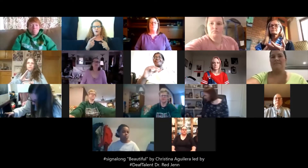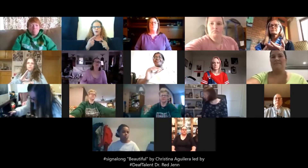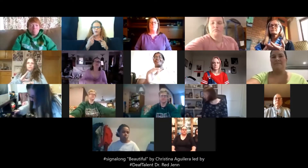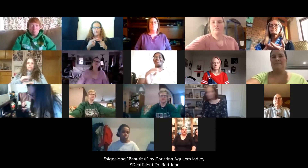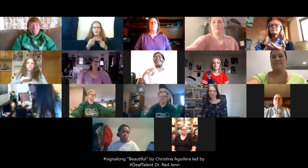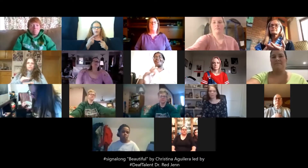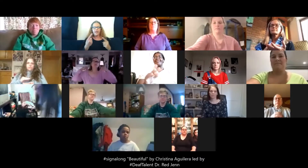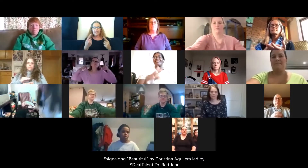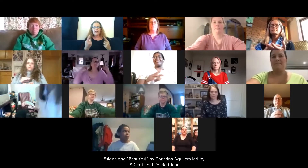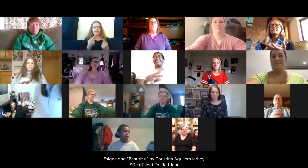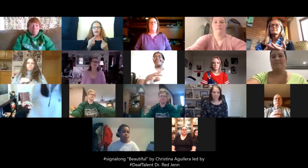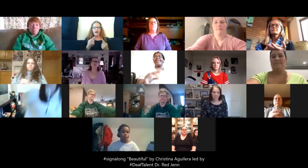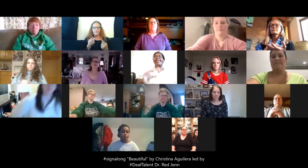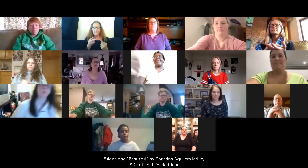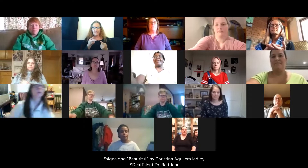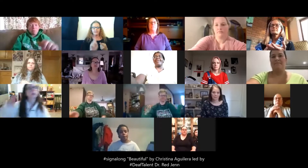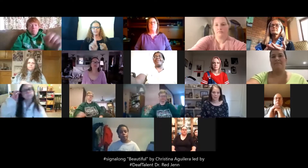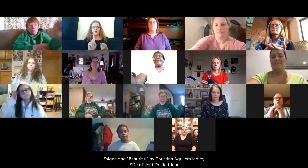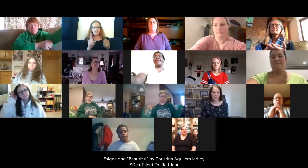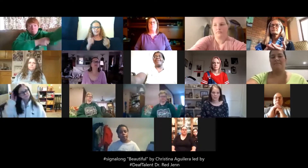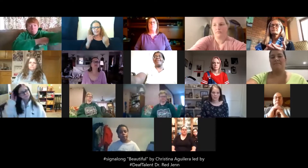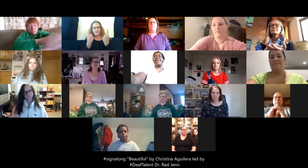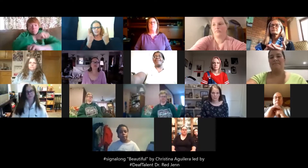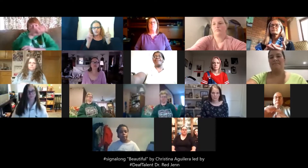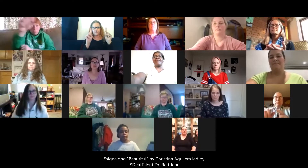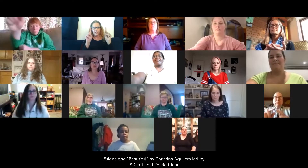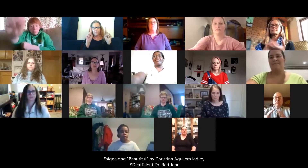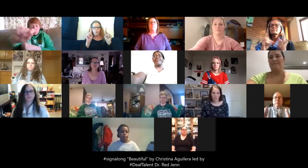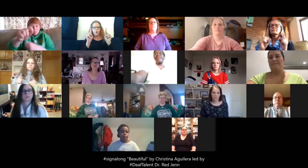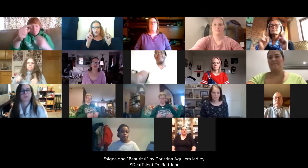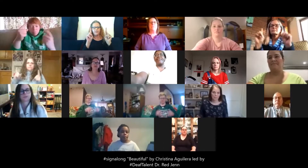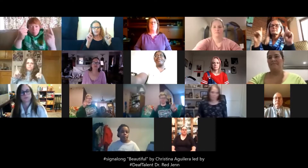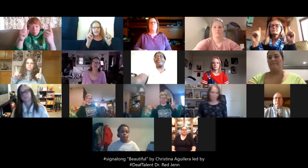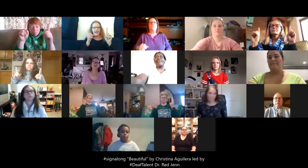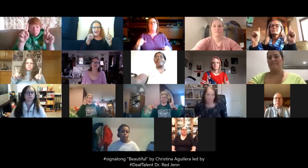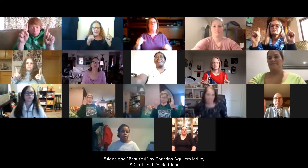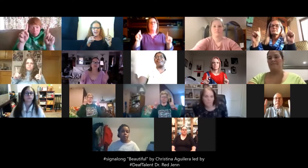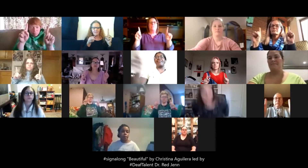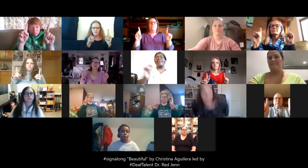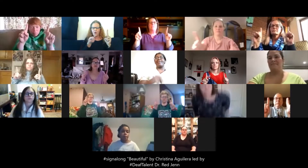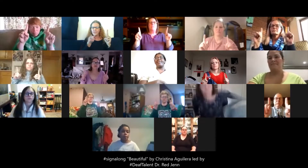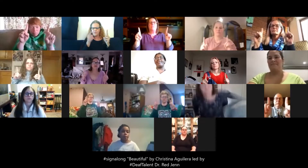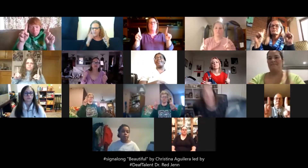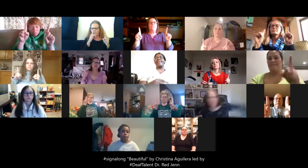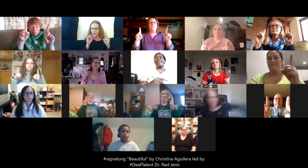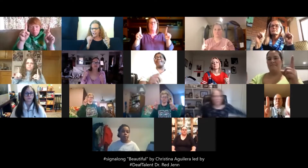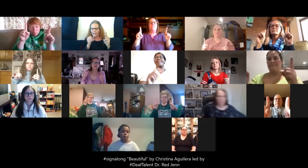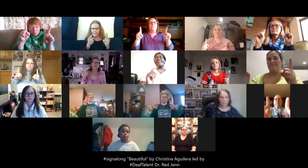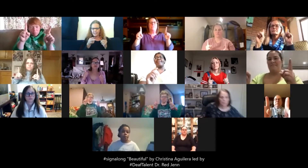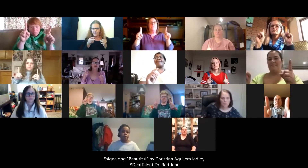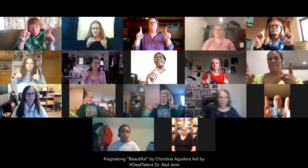So it'll be um insults is this. It's number ones and they watch them. They look like insults. Right?